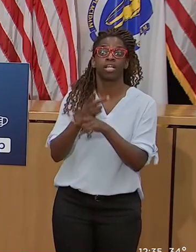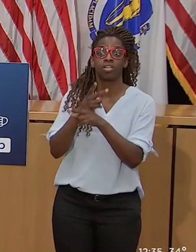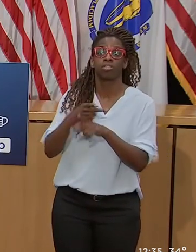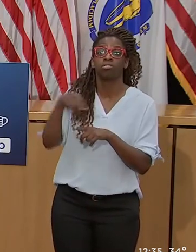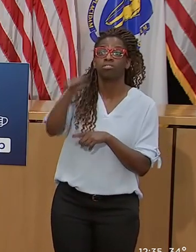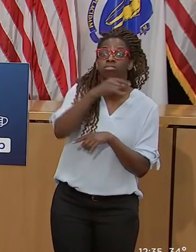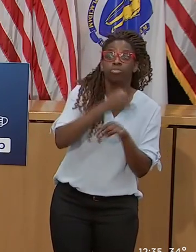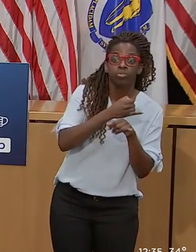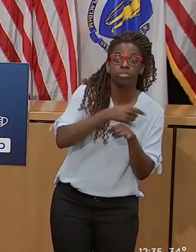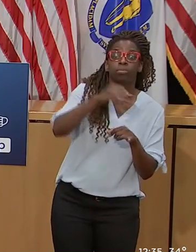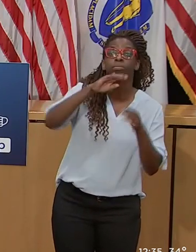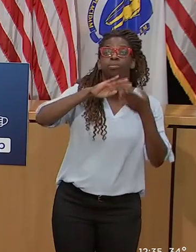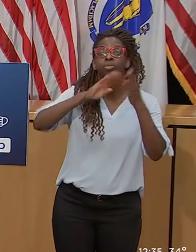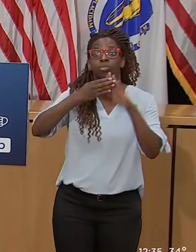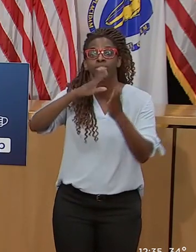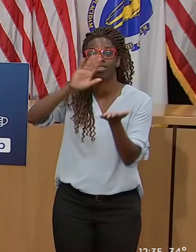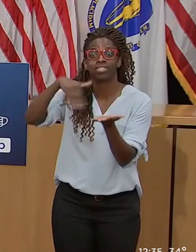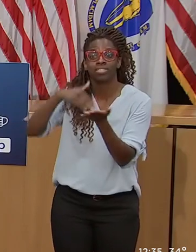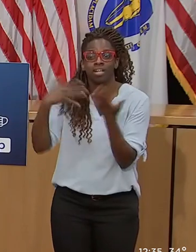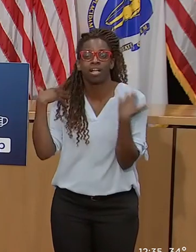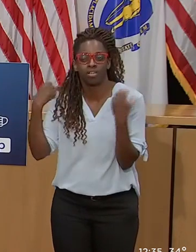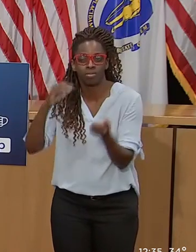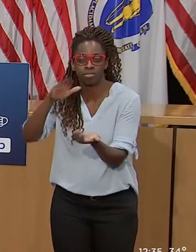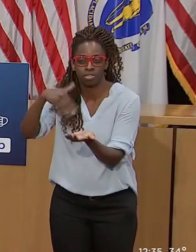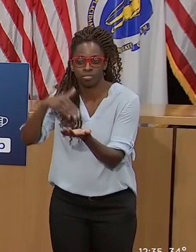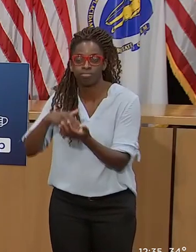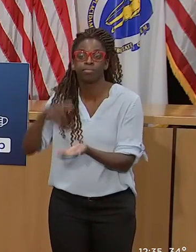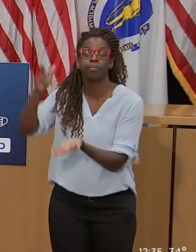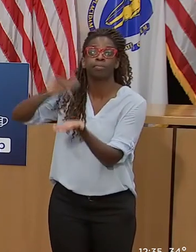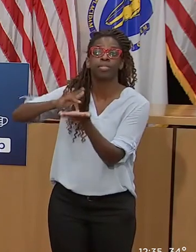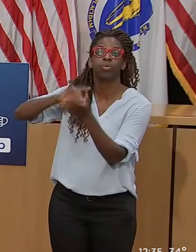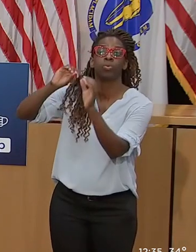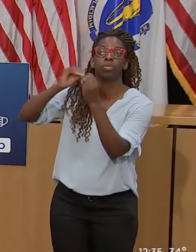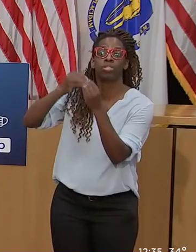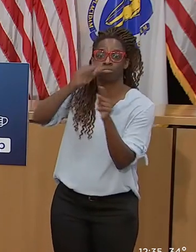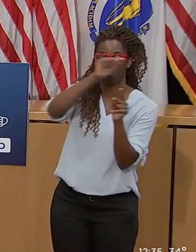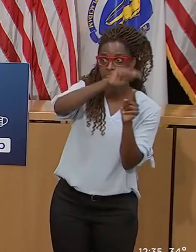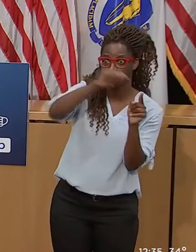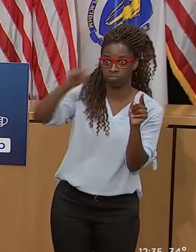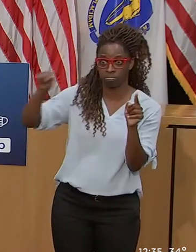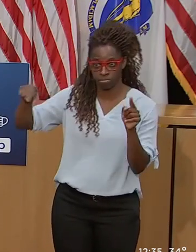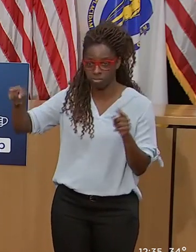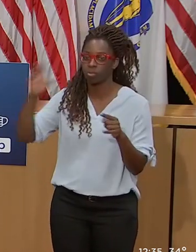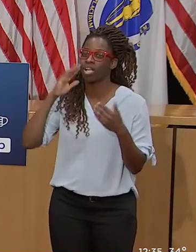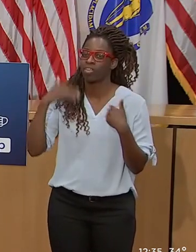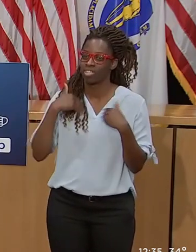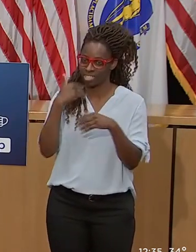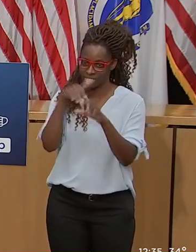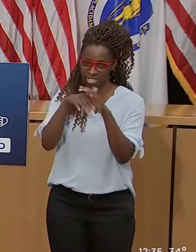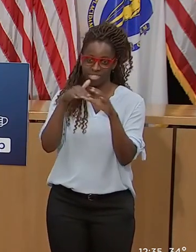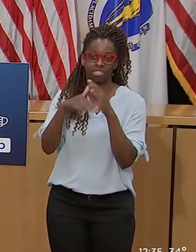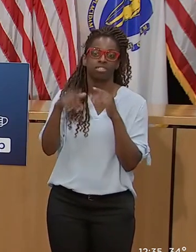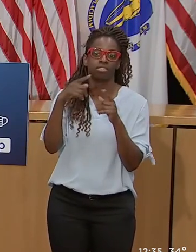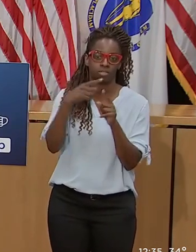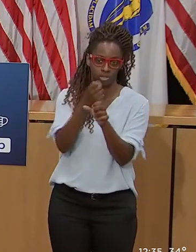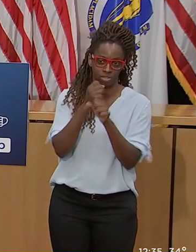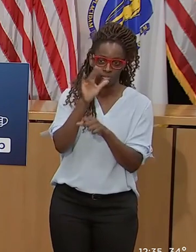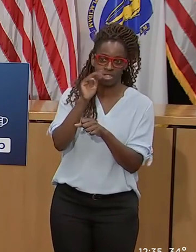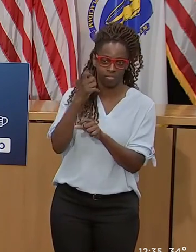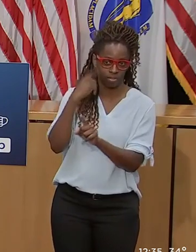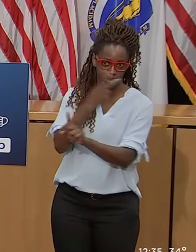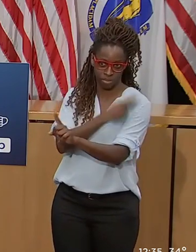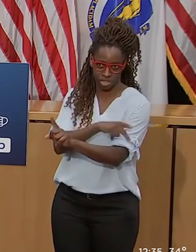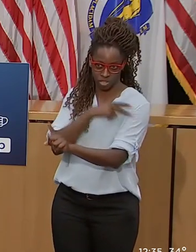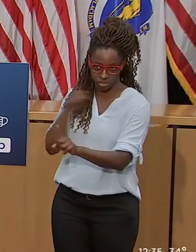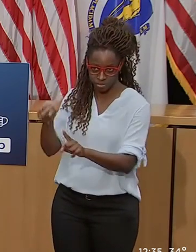private medical offices, will have access to the COVID-19 vaccine for their patients. Many medical professionals can administer the vaccines.